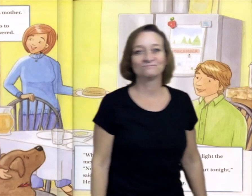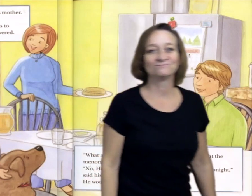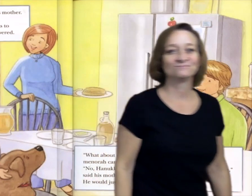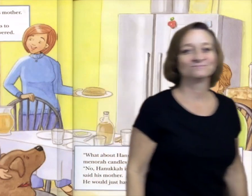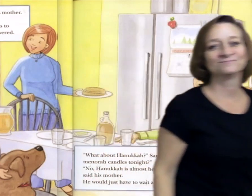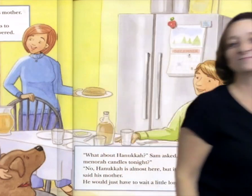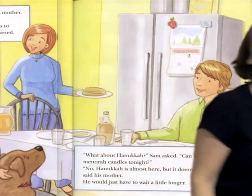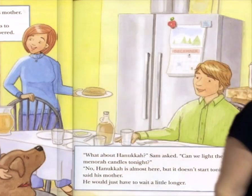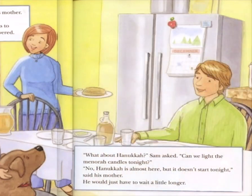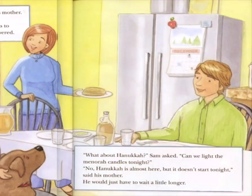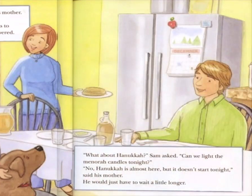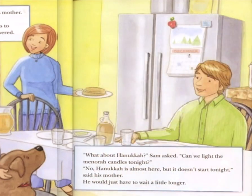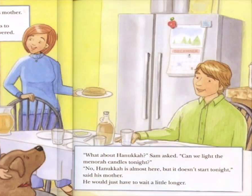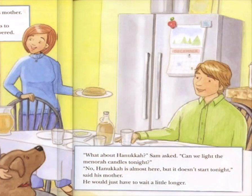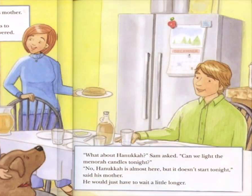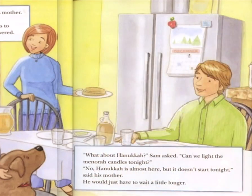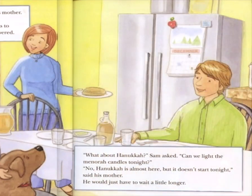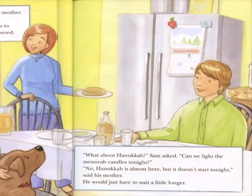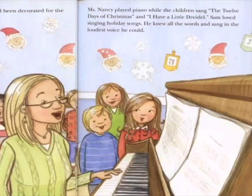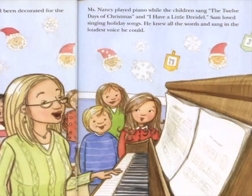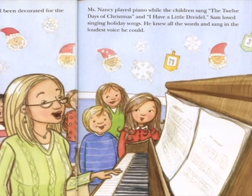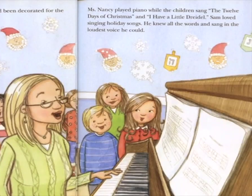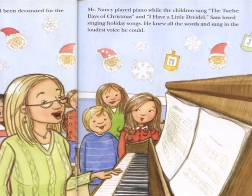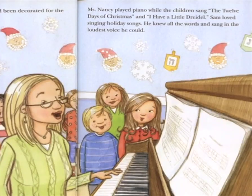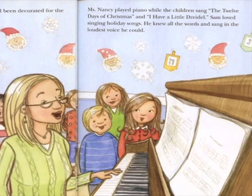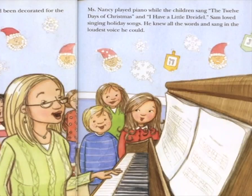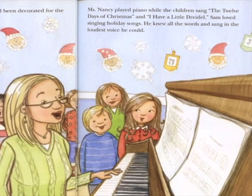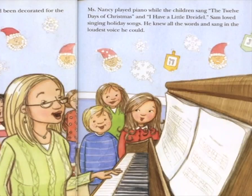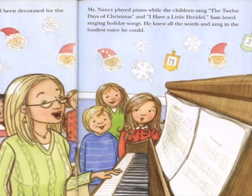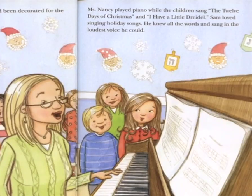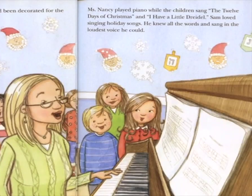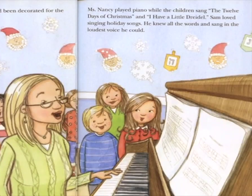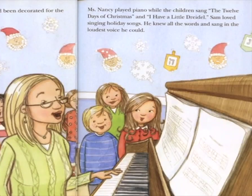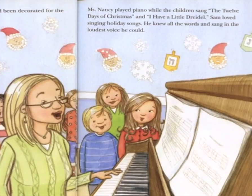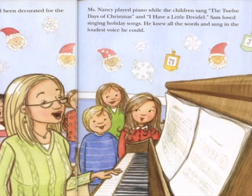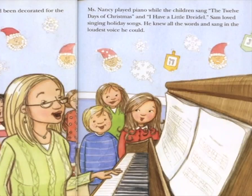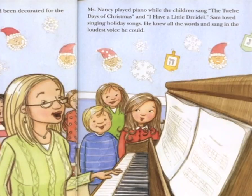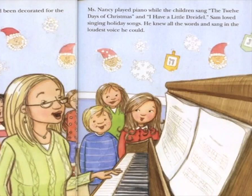doesn't start tonight, said his mother. He would just have to wait a little longer.